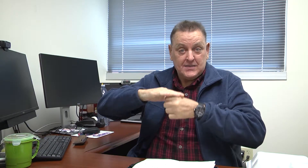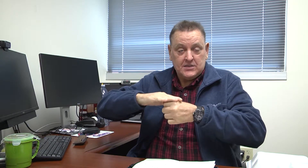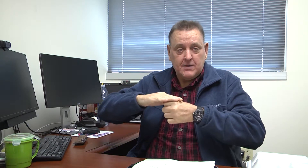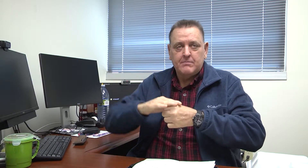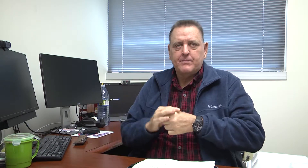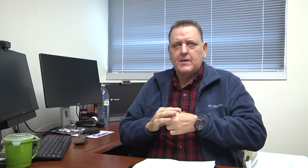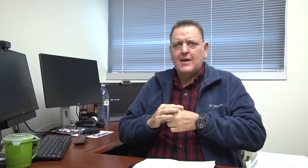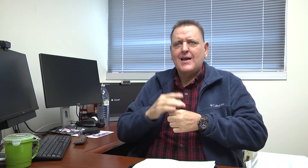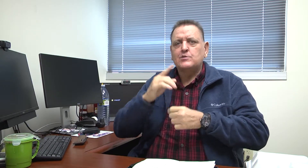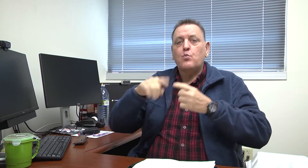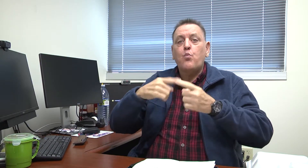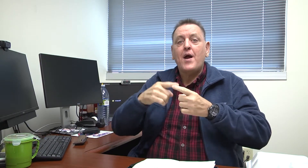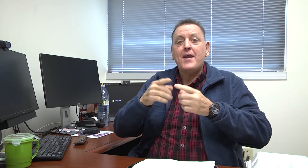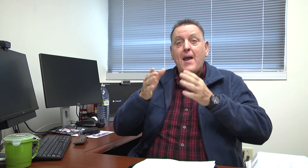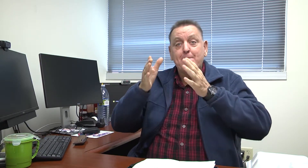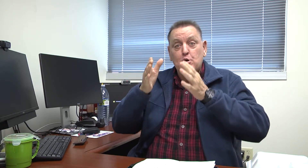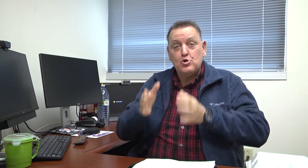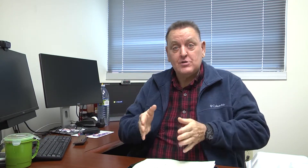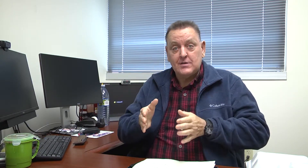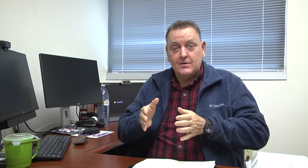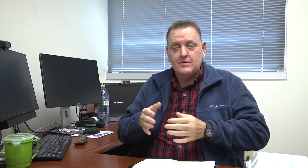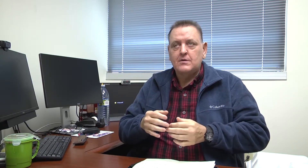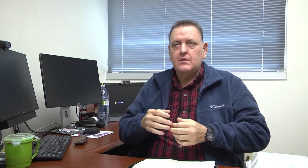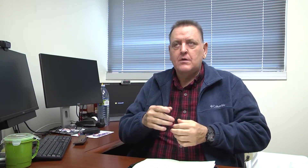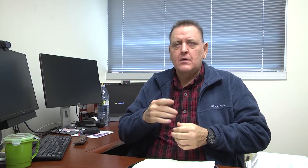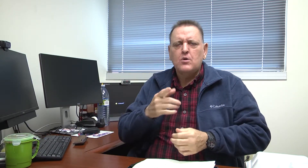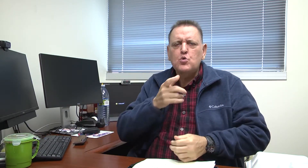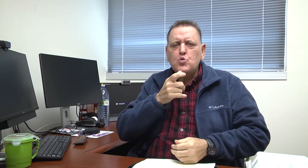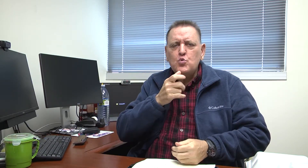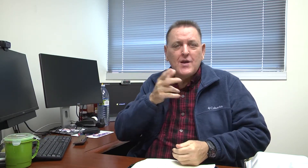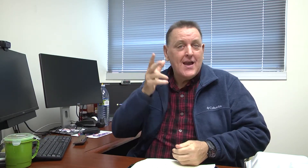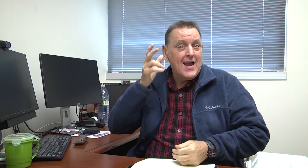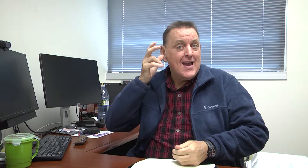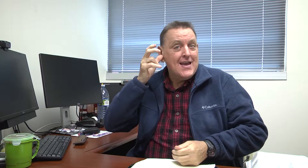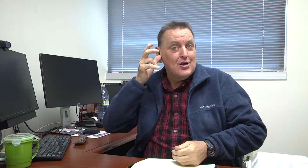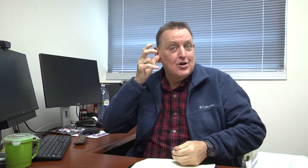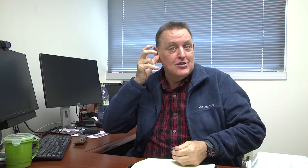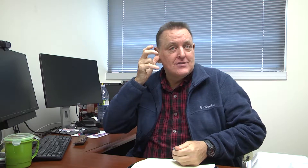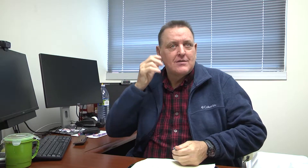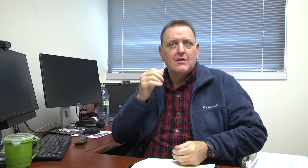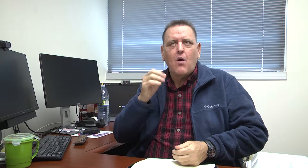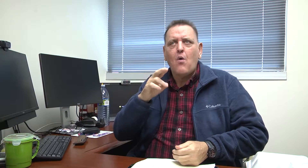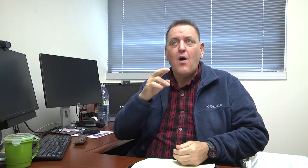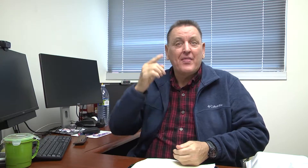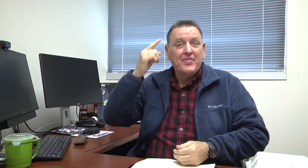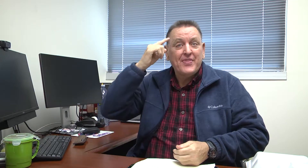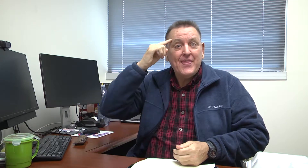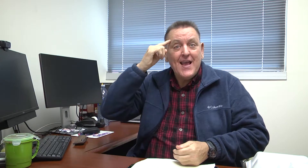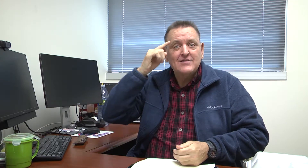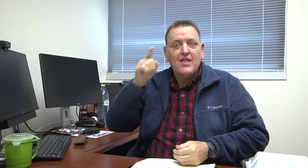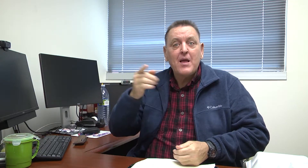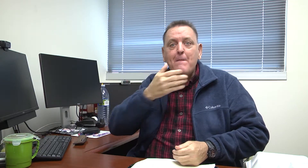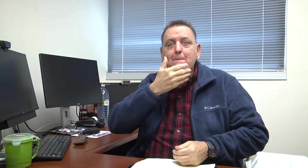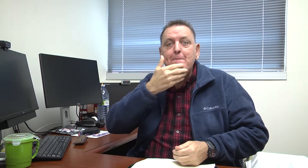Audism is when a person who is hearing thinks that they're better